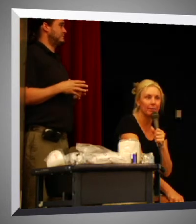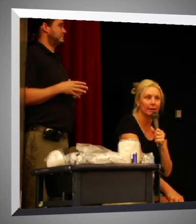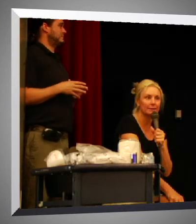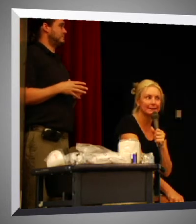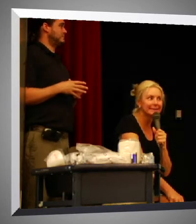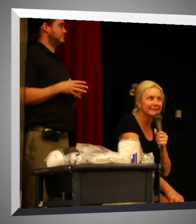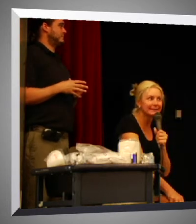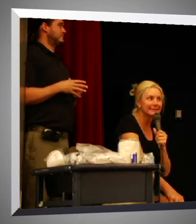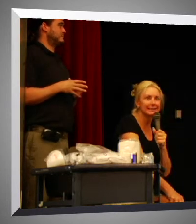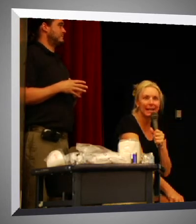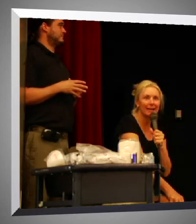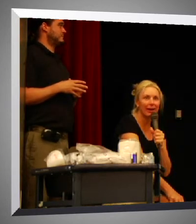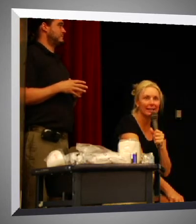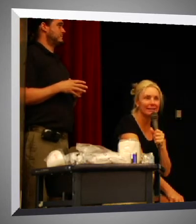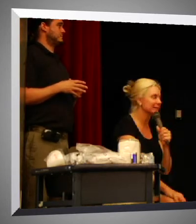keep it. And find it.